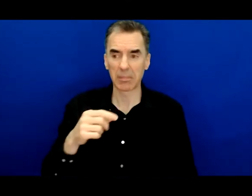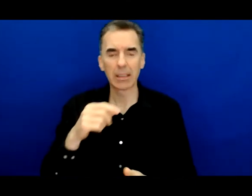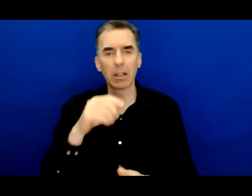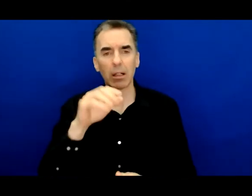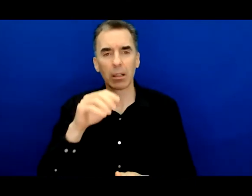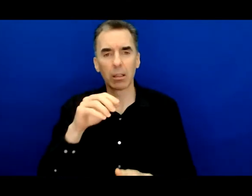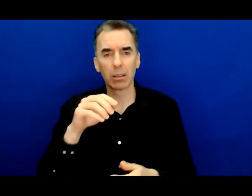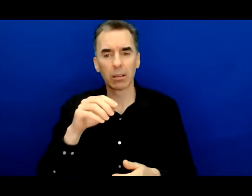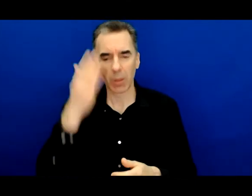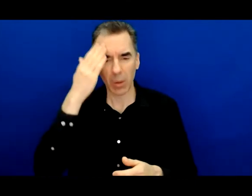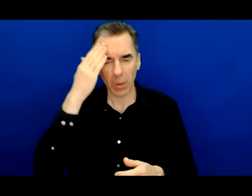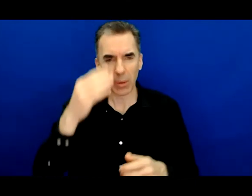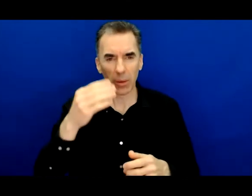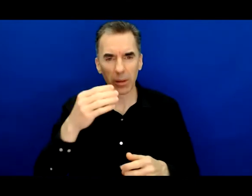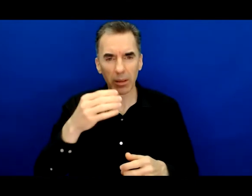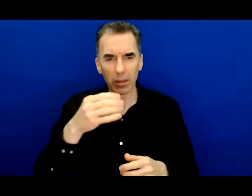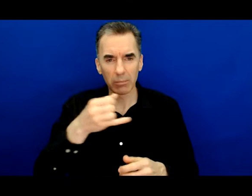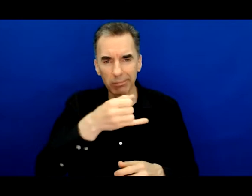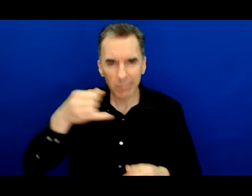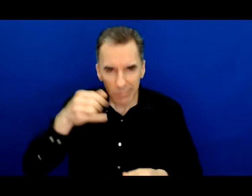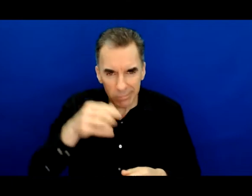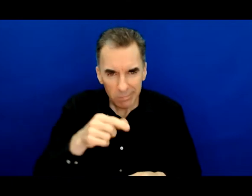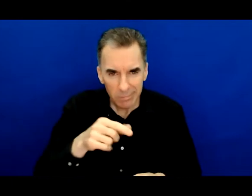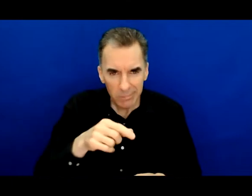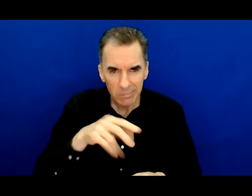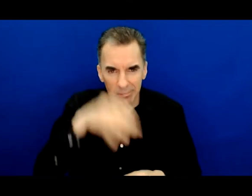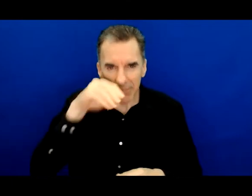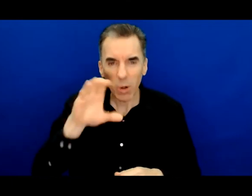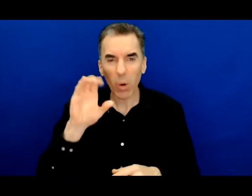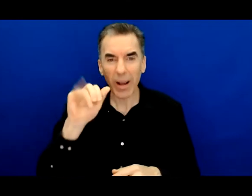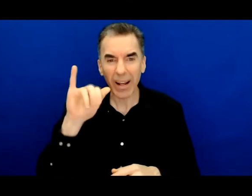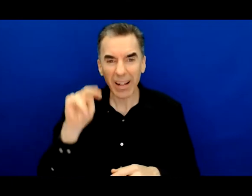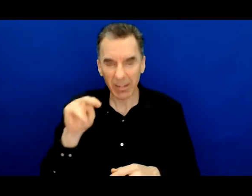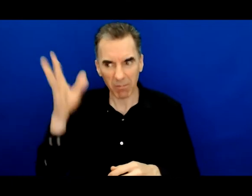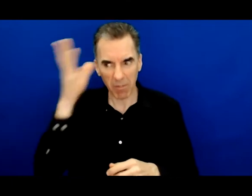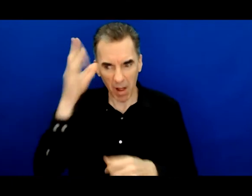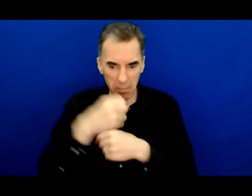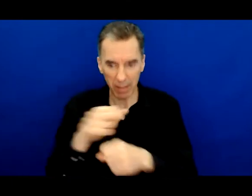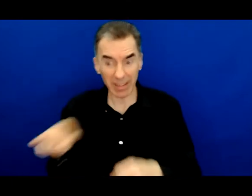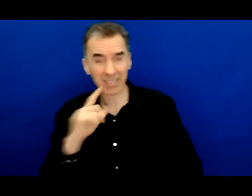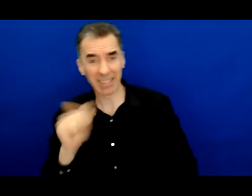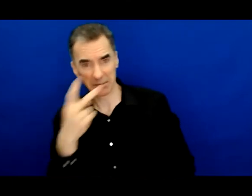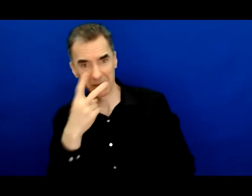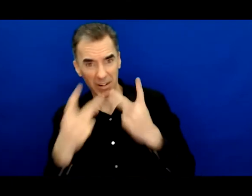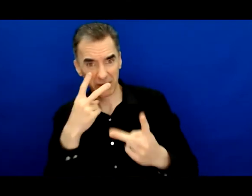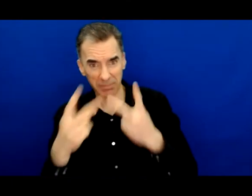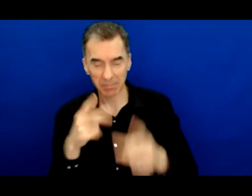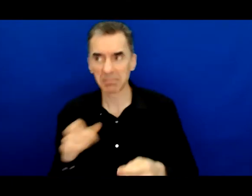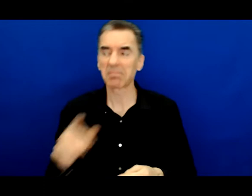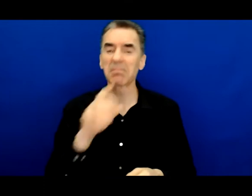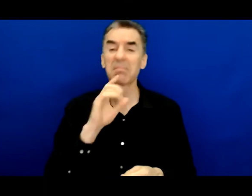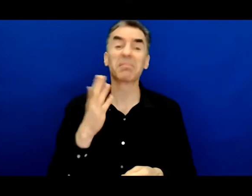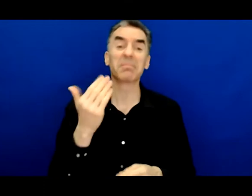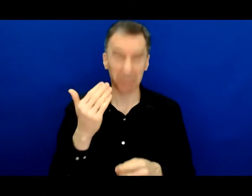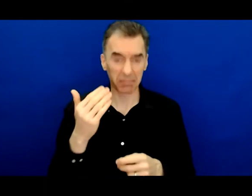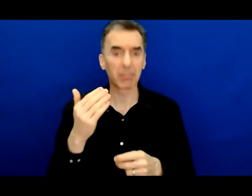started smoking. Cigarettes at first and then weed by age 12. By 13, he was selling dime bags. By 15, he was smoking and selling crack.